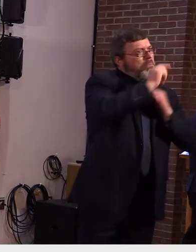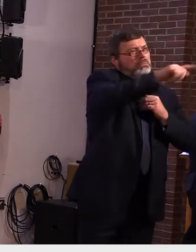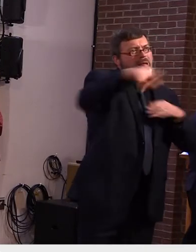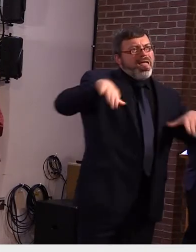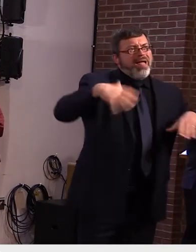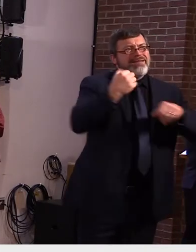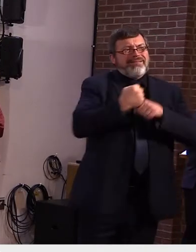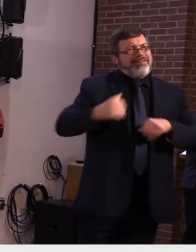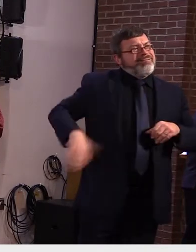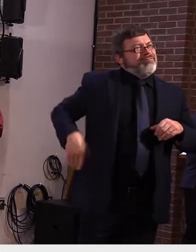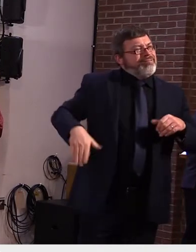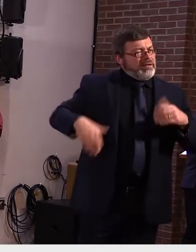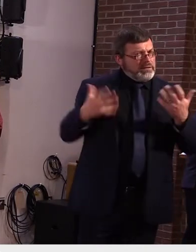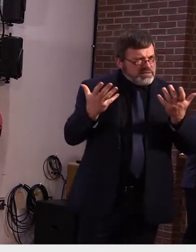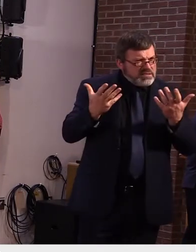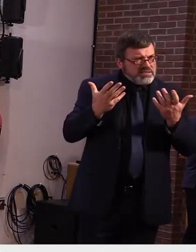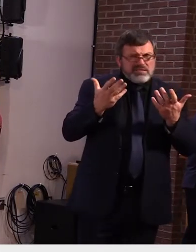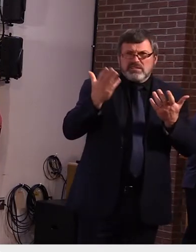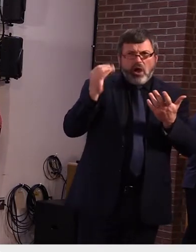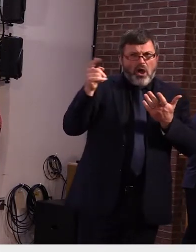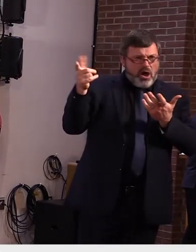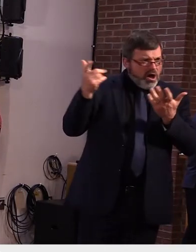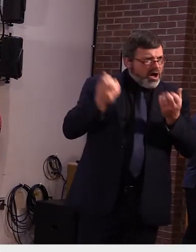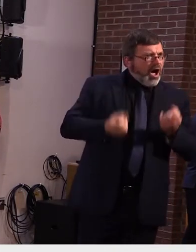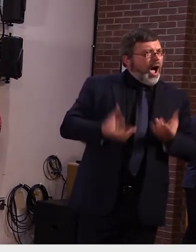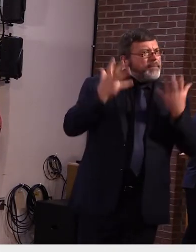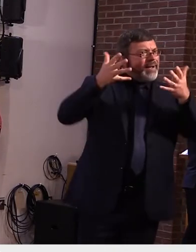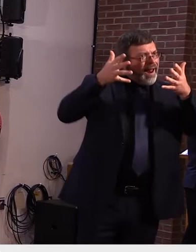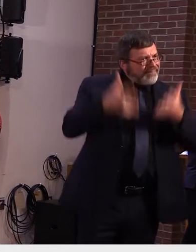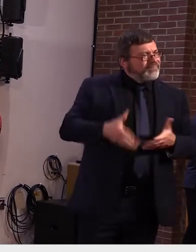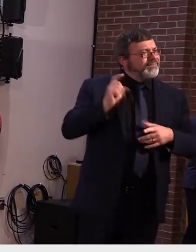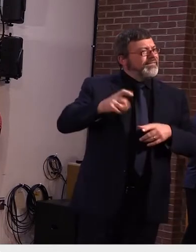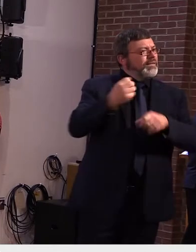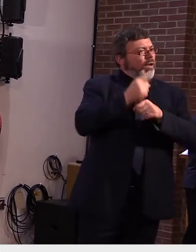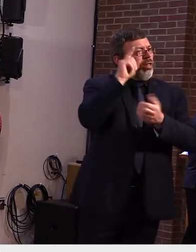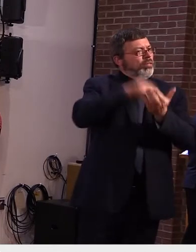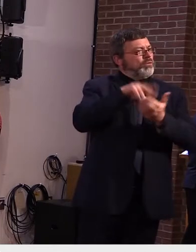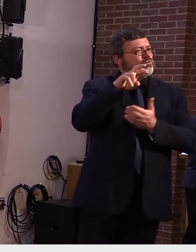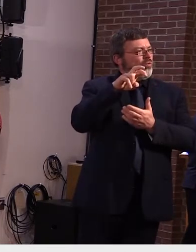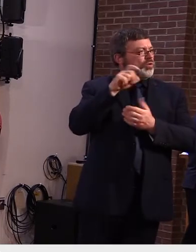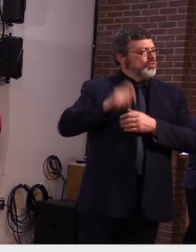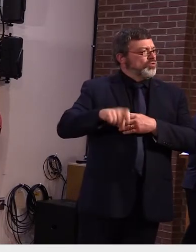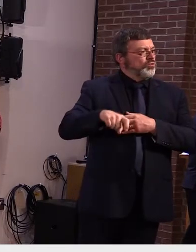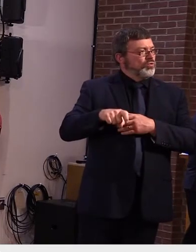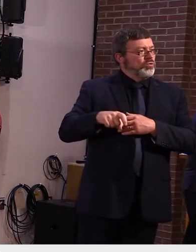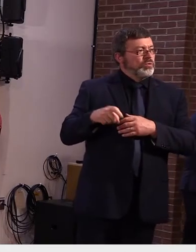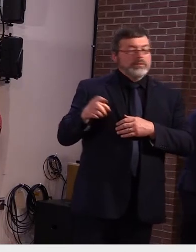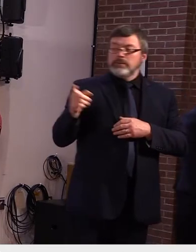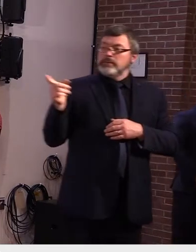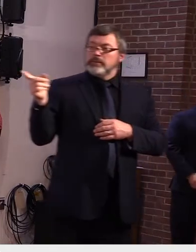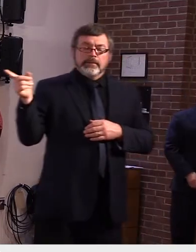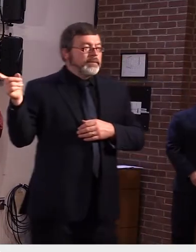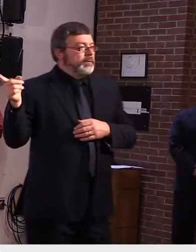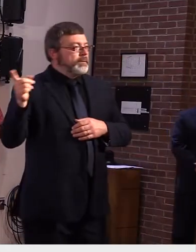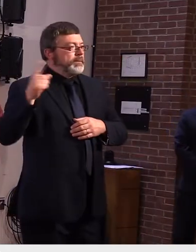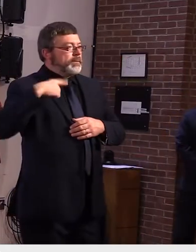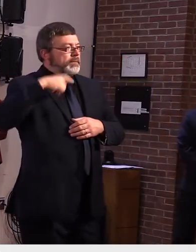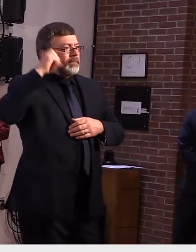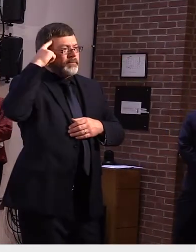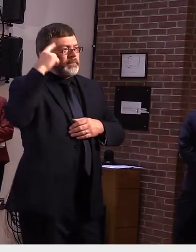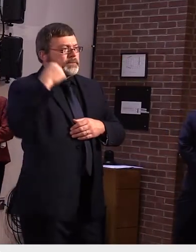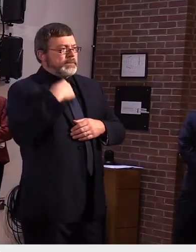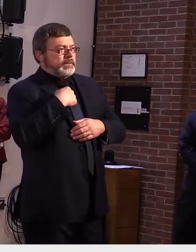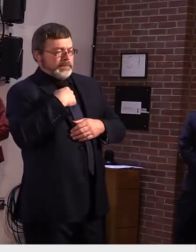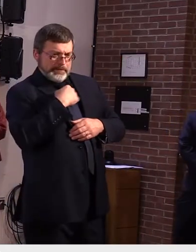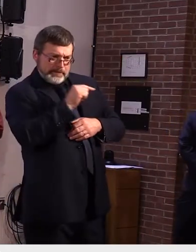yeah that um i'm not sure who would have the answer to that uh to be honest with